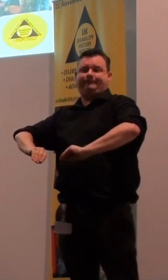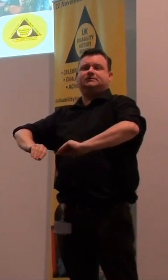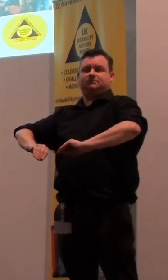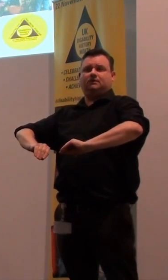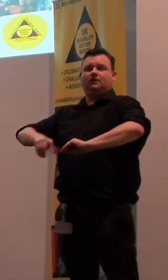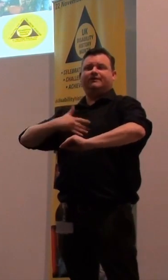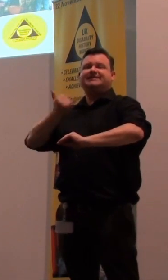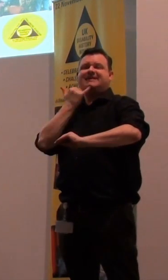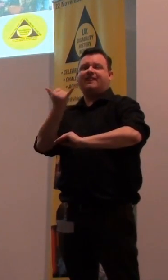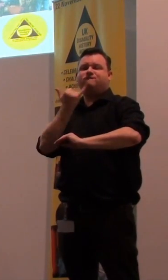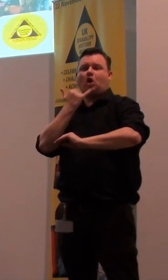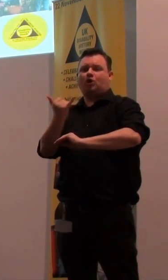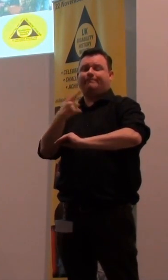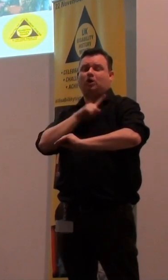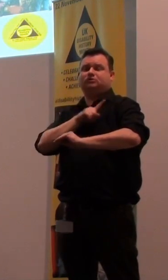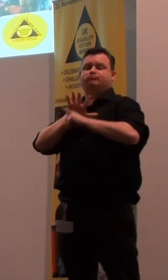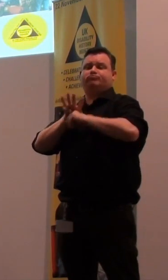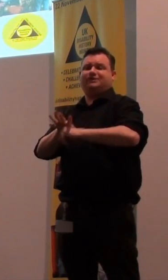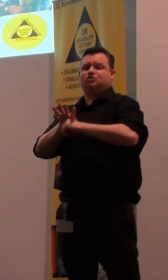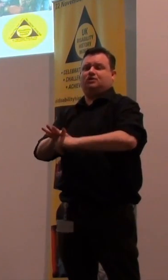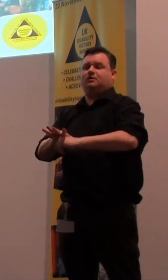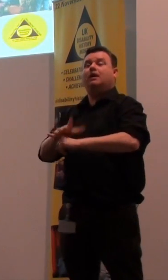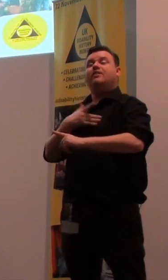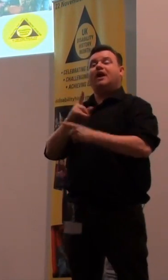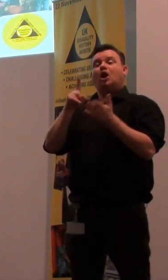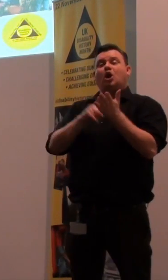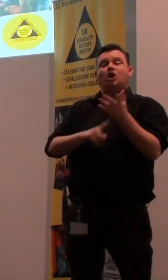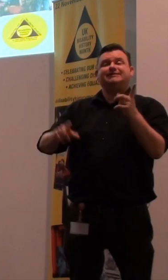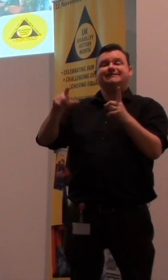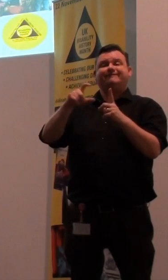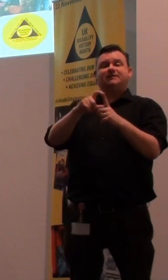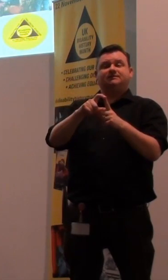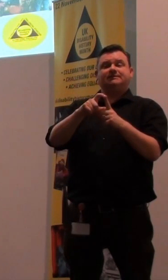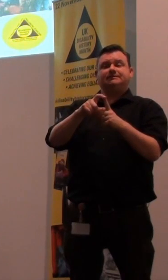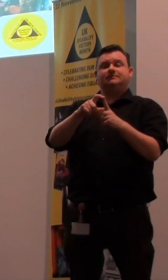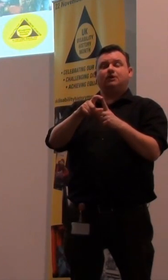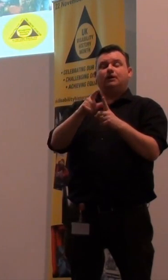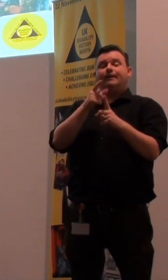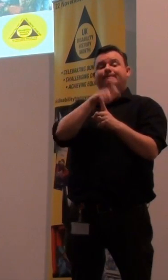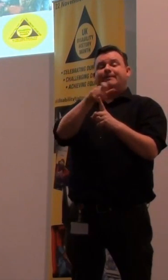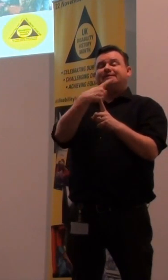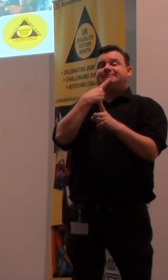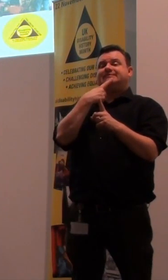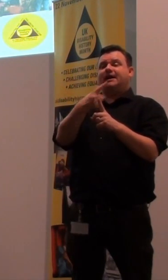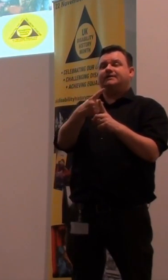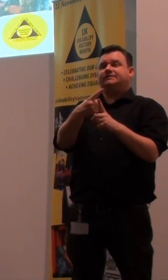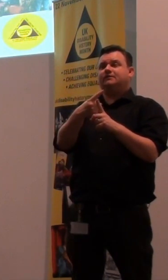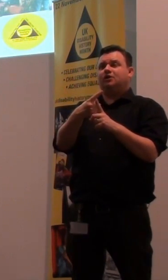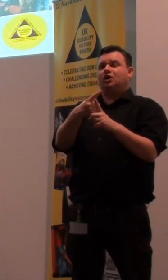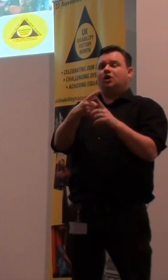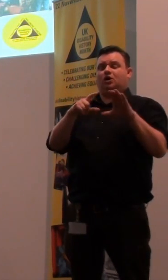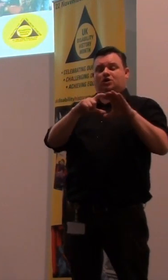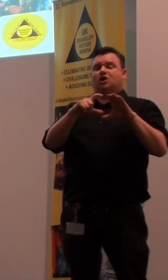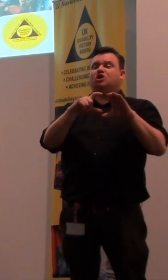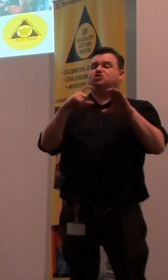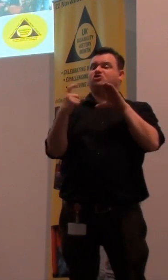on them. And then, of course, people with learning difficulties have said, we think jars should be labelled,